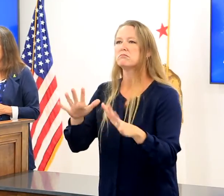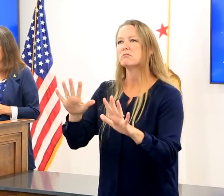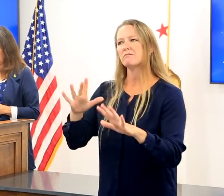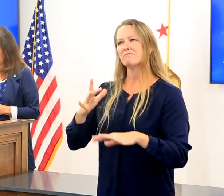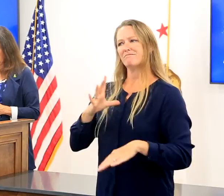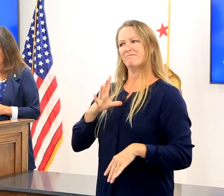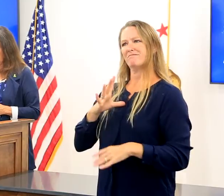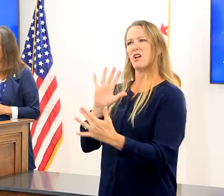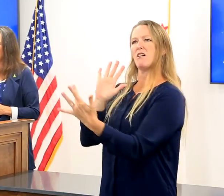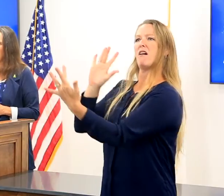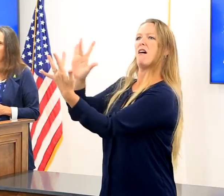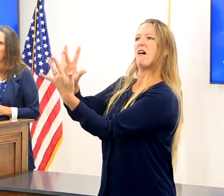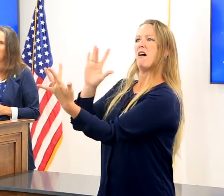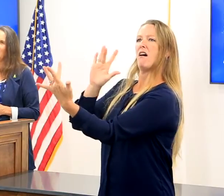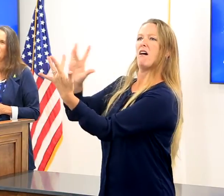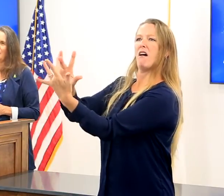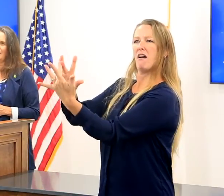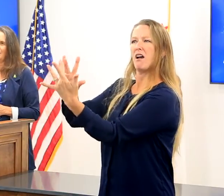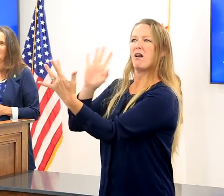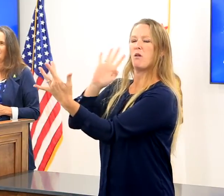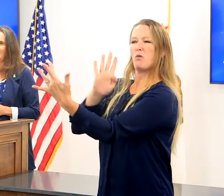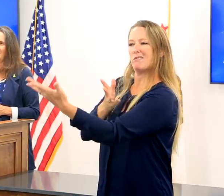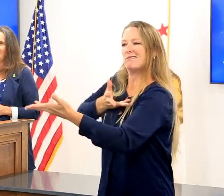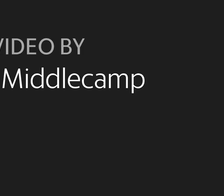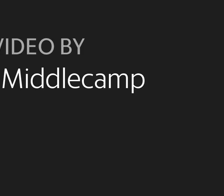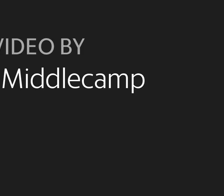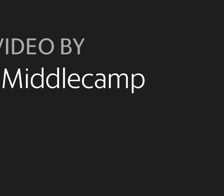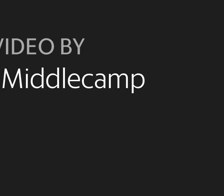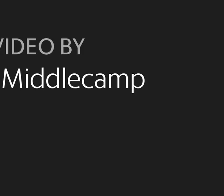stronger together and we'll get through this together.